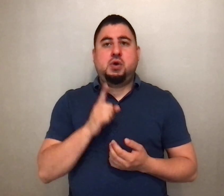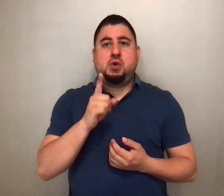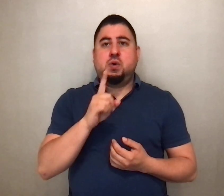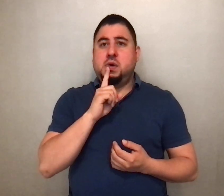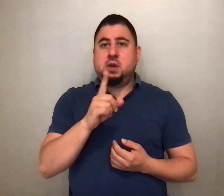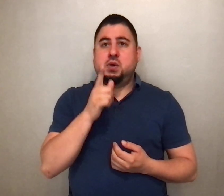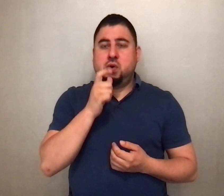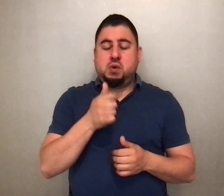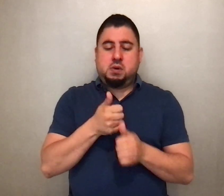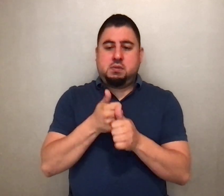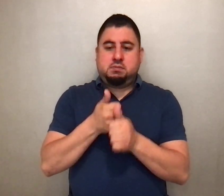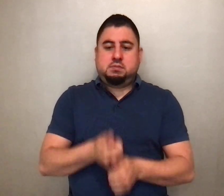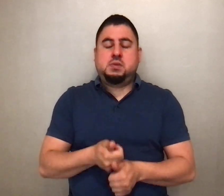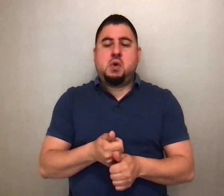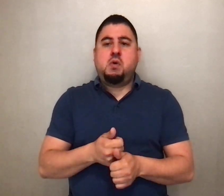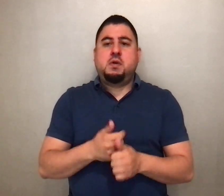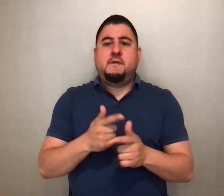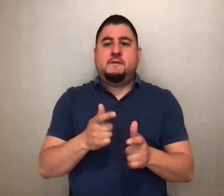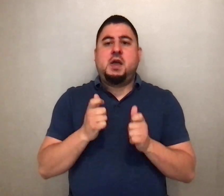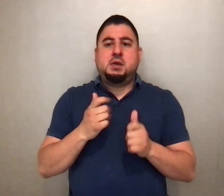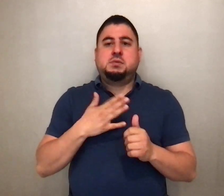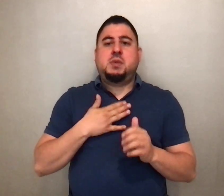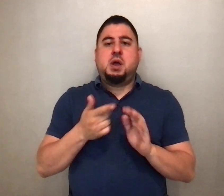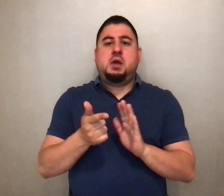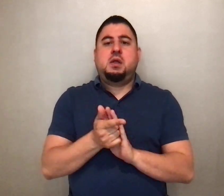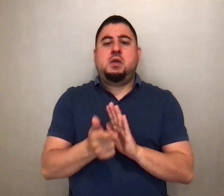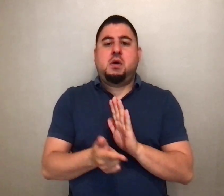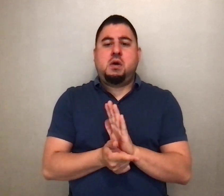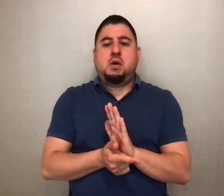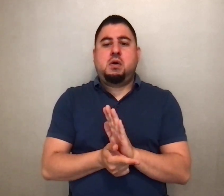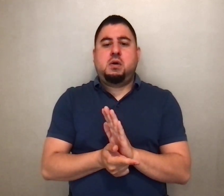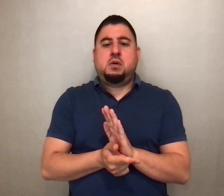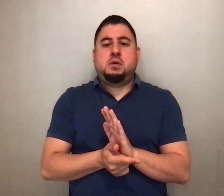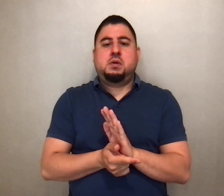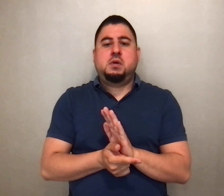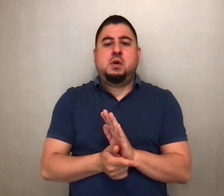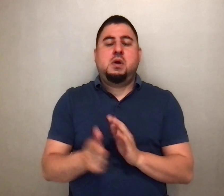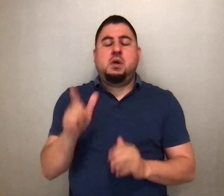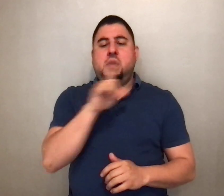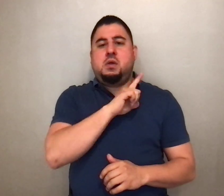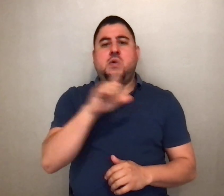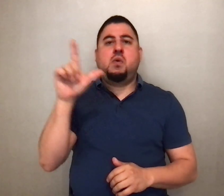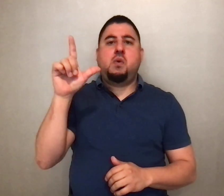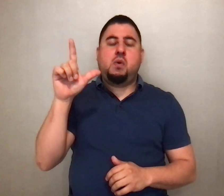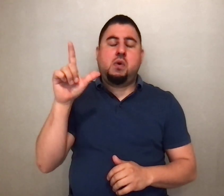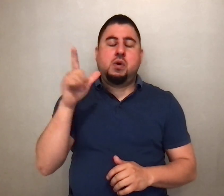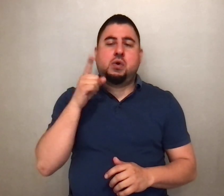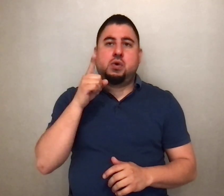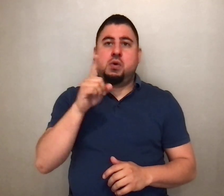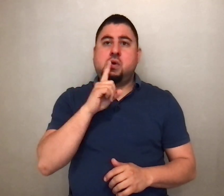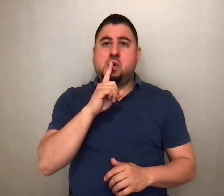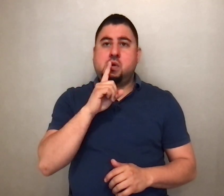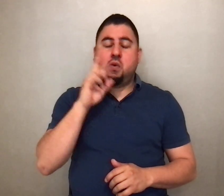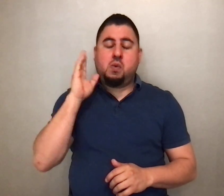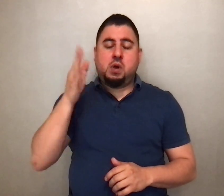fast my lot. Lord, you will show